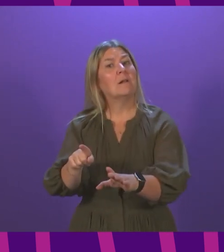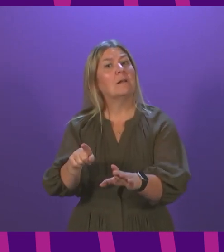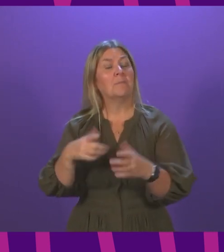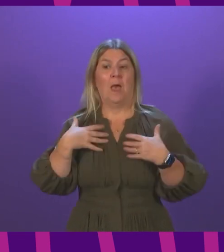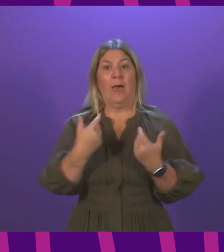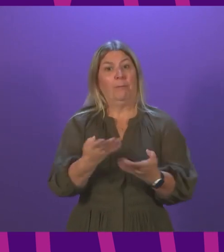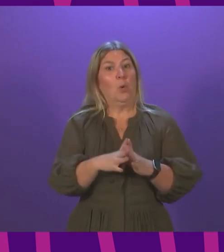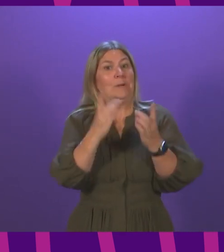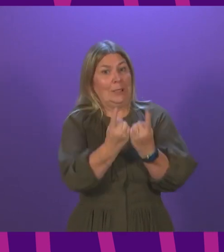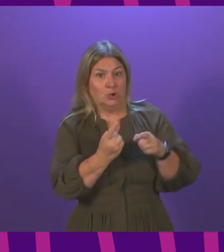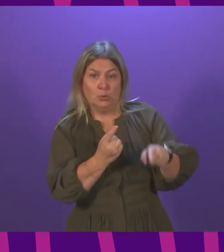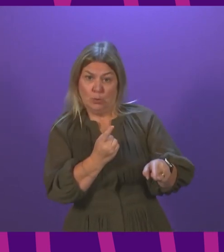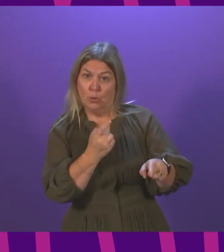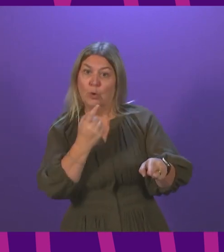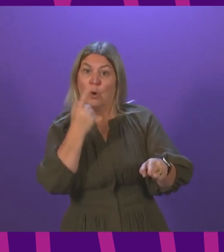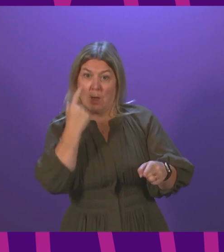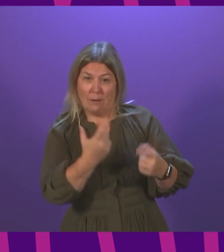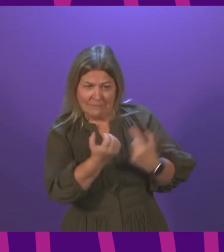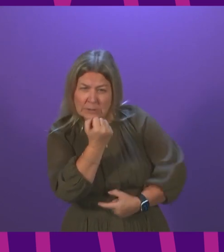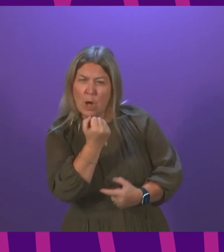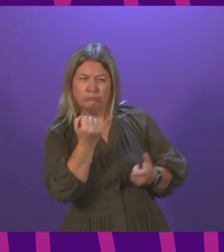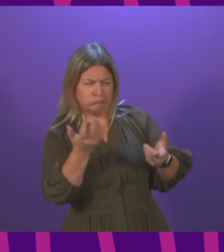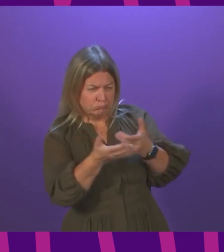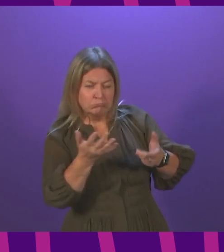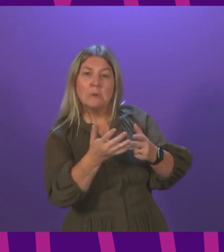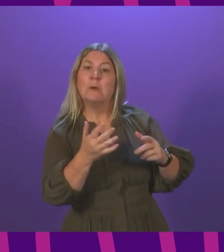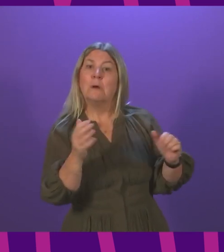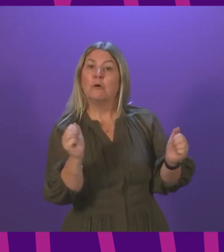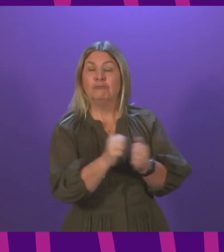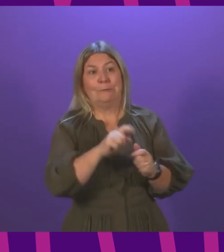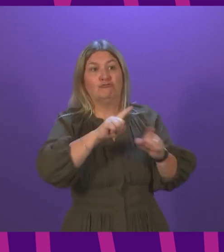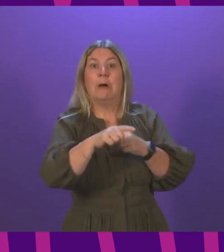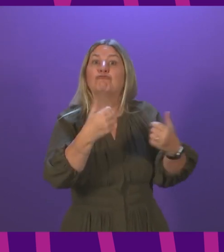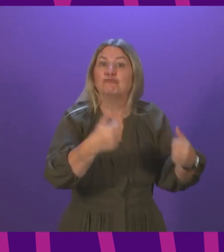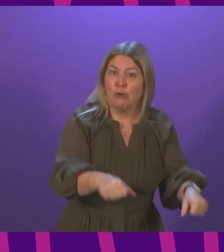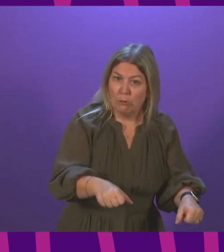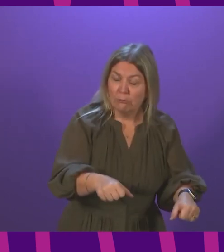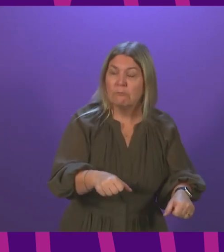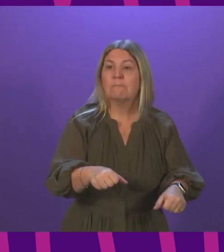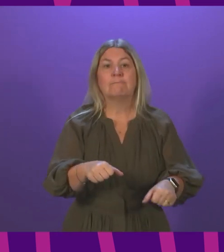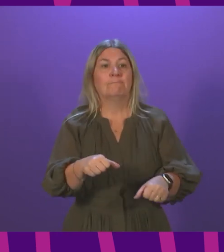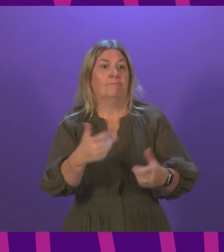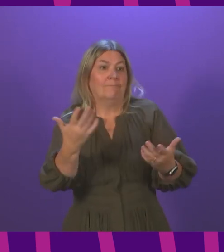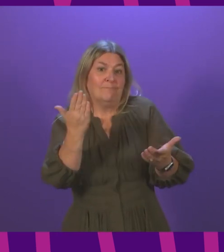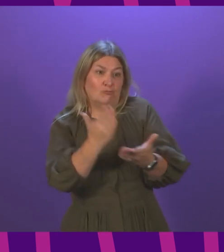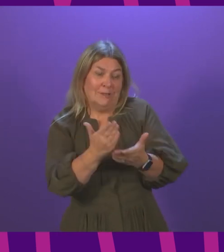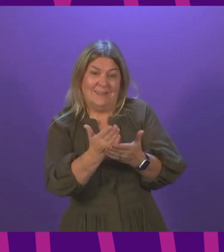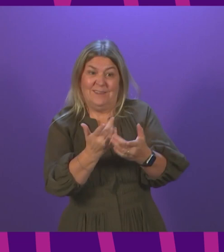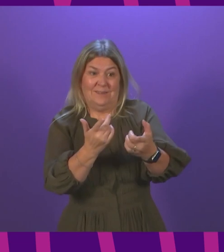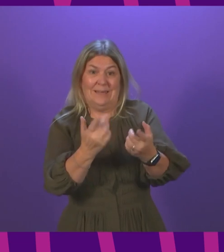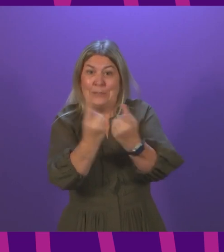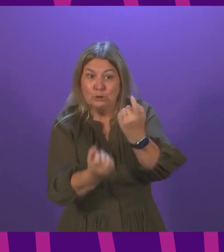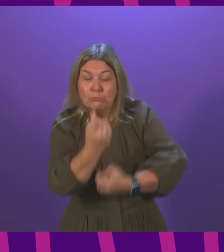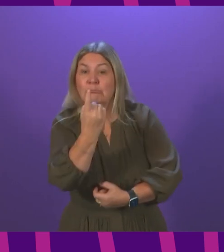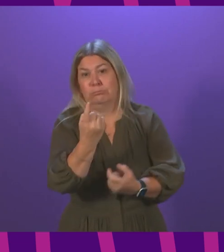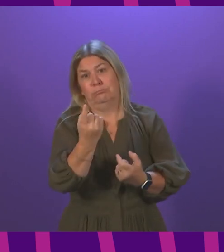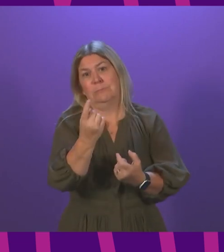be addressed. If there are issues around government policy, they can be addressed and fundamentally so that the families, the most important thing of all, get the